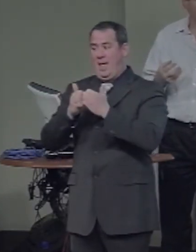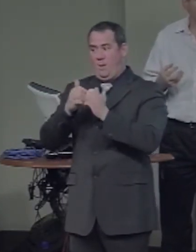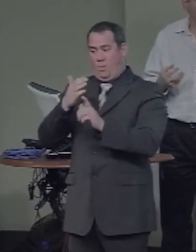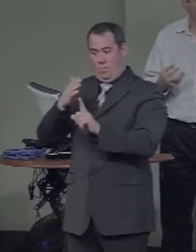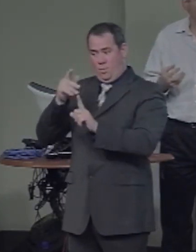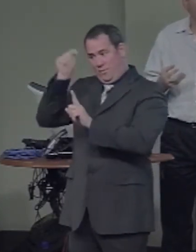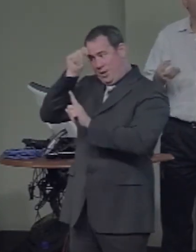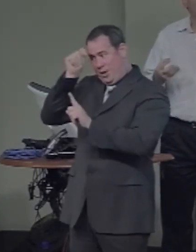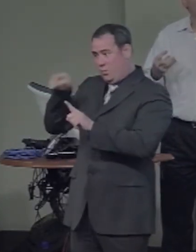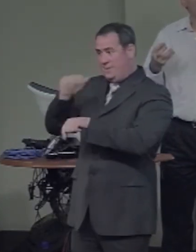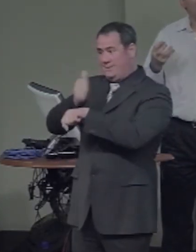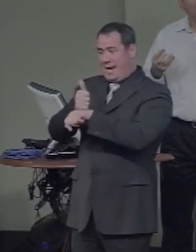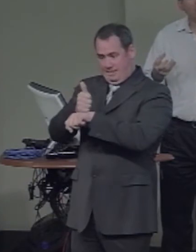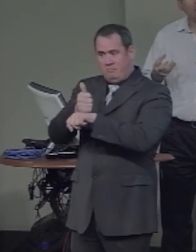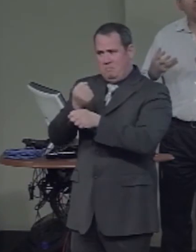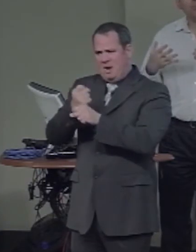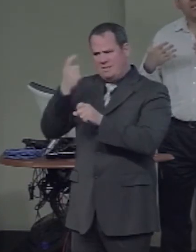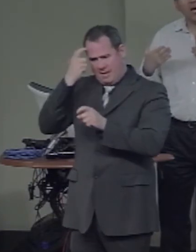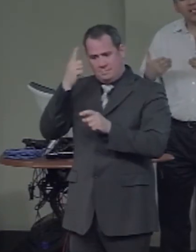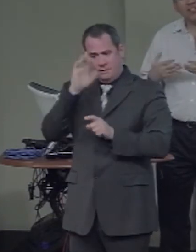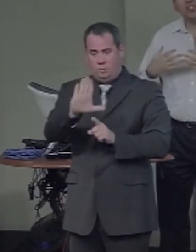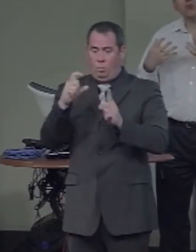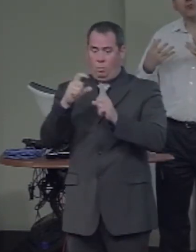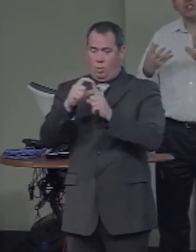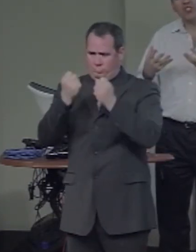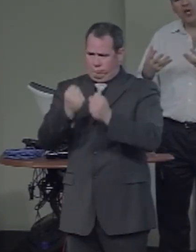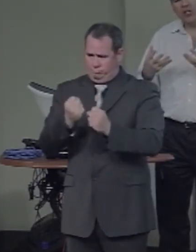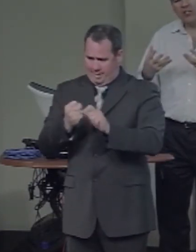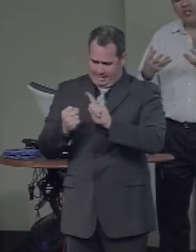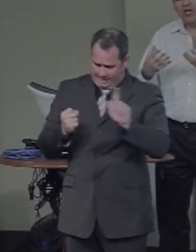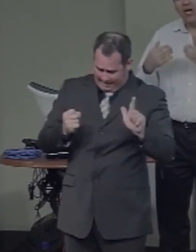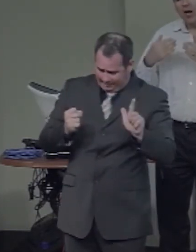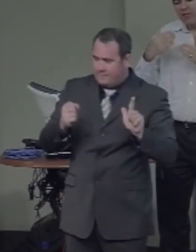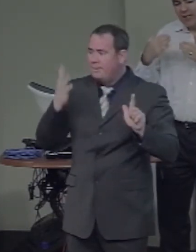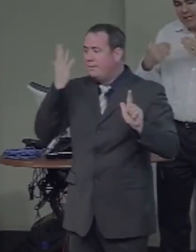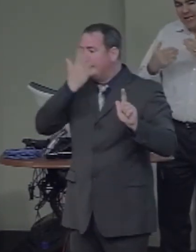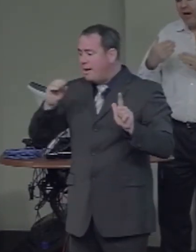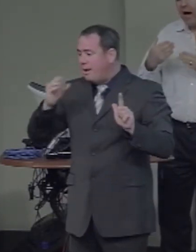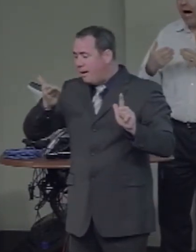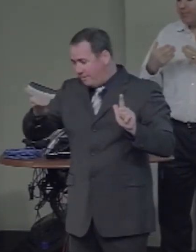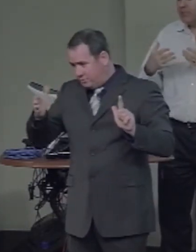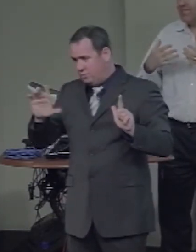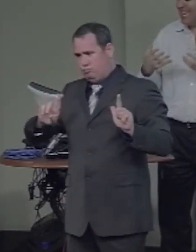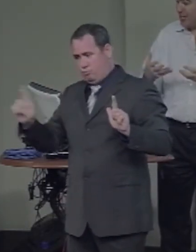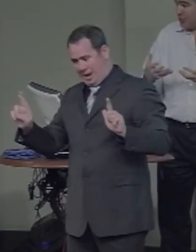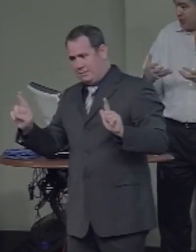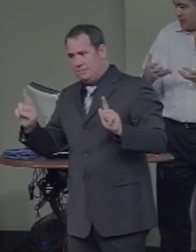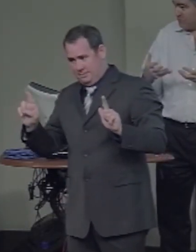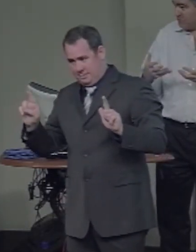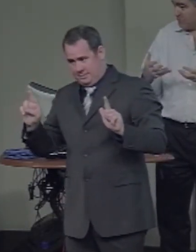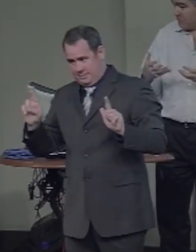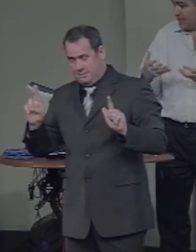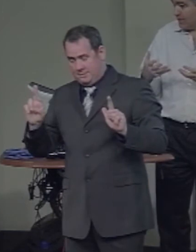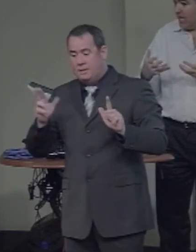Faces are on the right. However, because it's the result of a kind of optimization,